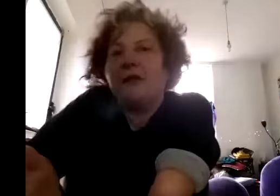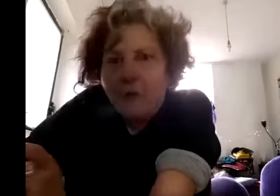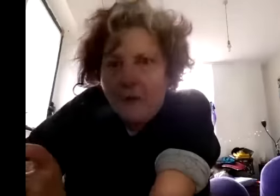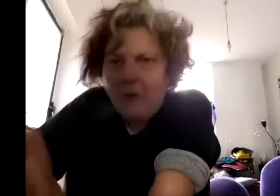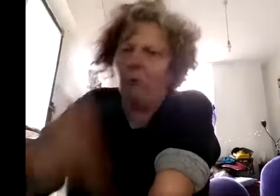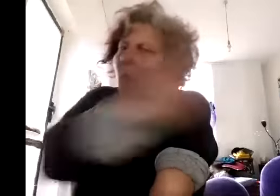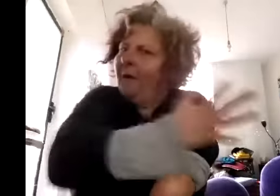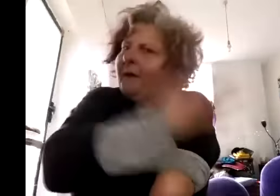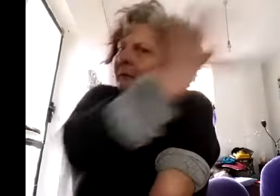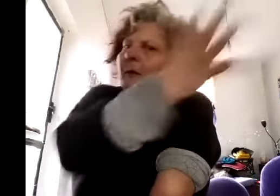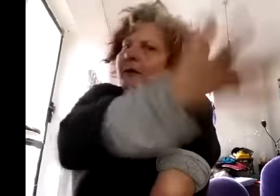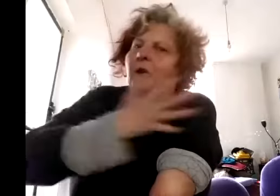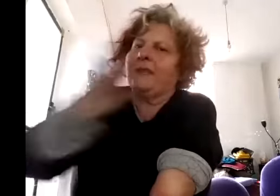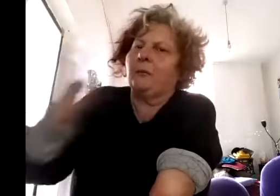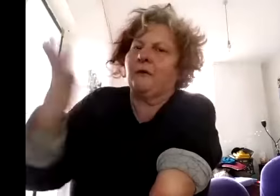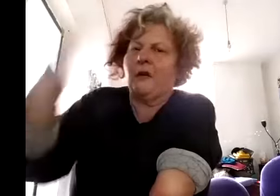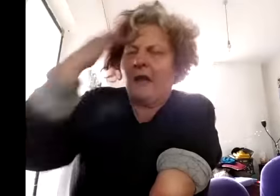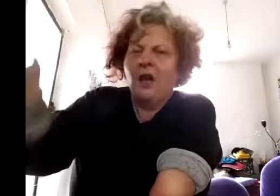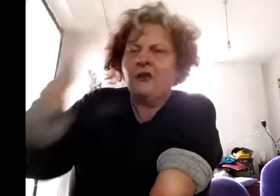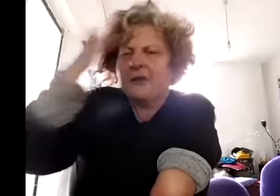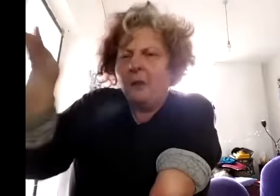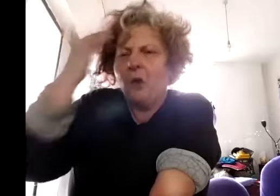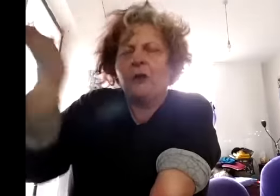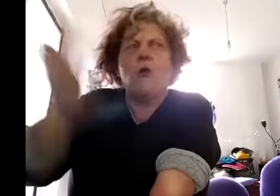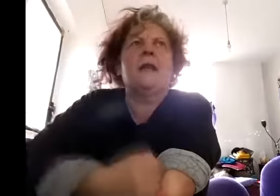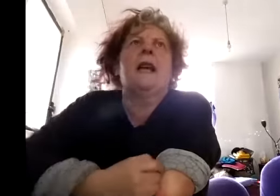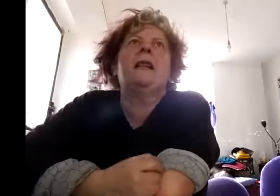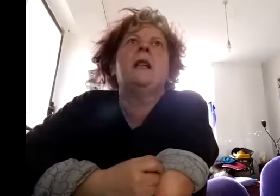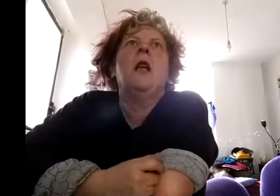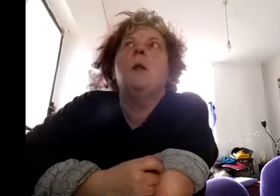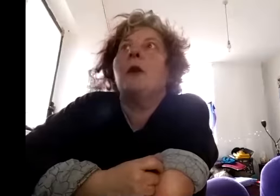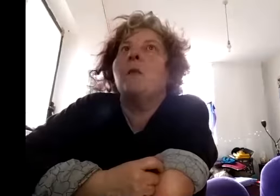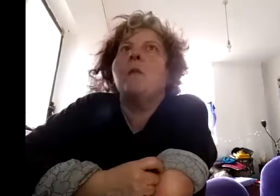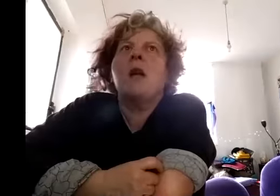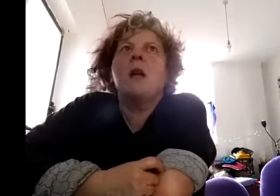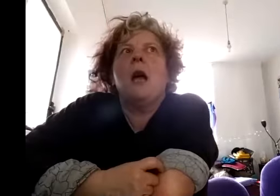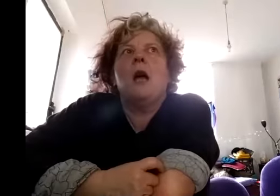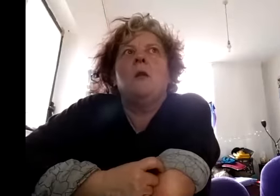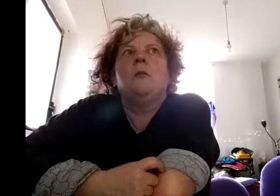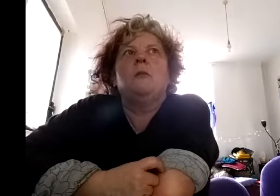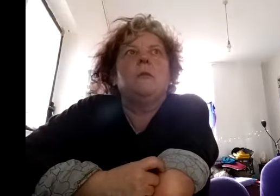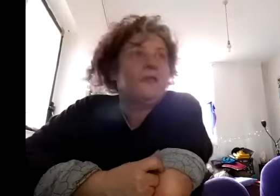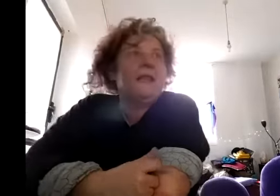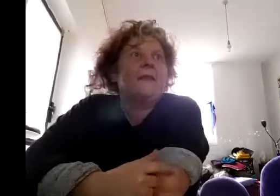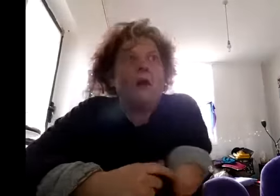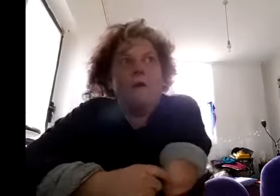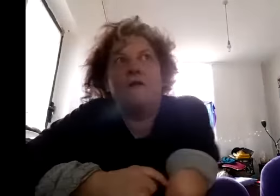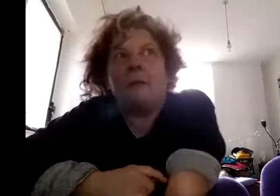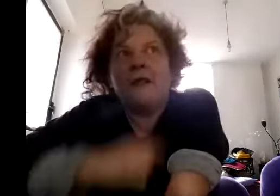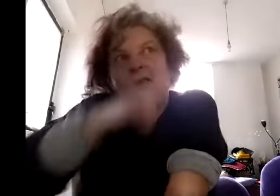don't remember what the performance was that i'm not recalling that but i remember um seeing that thing oh fabulous you know